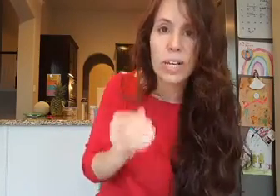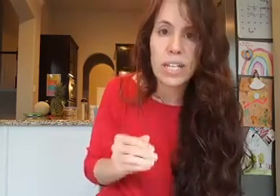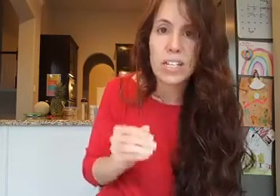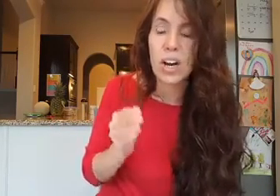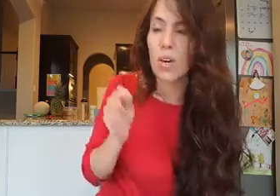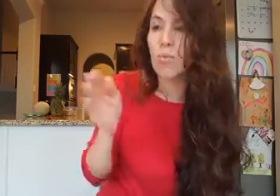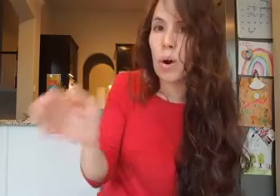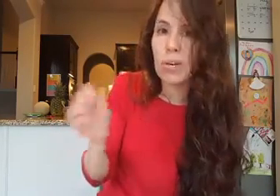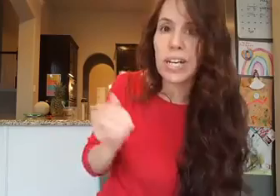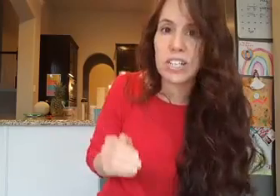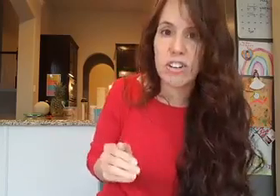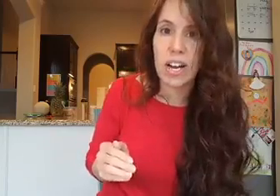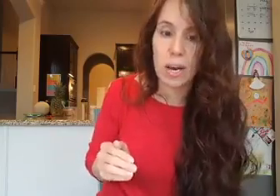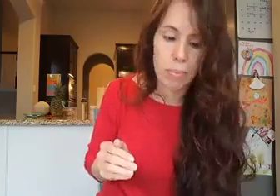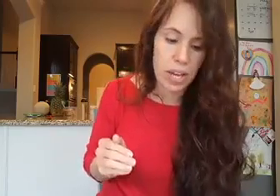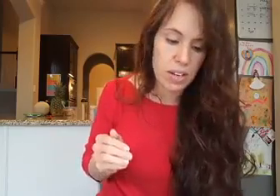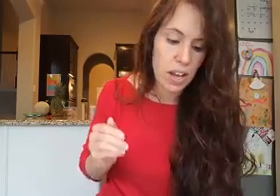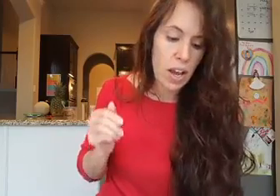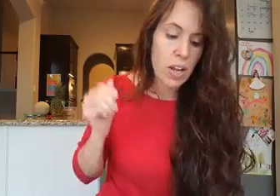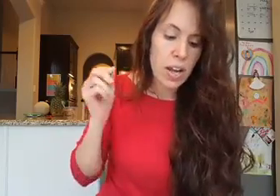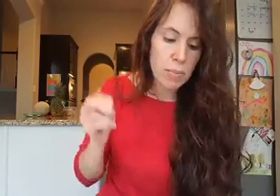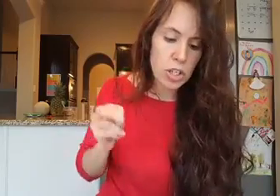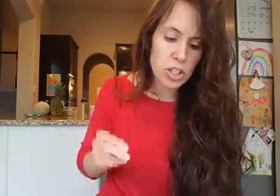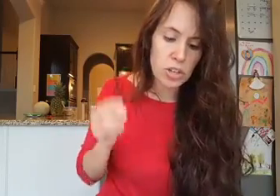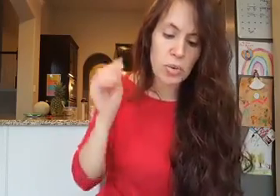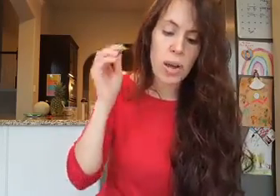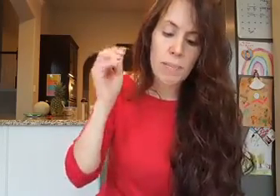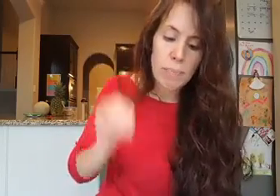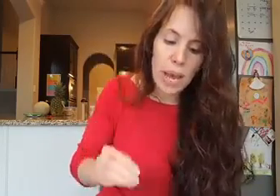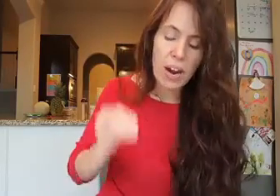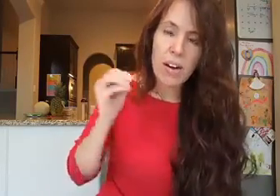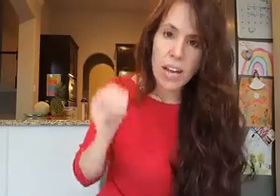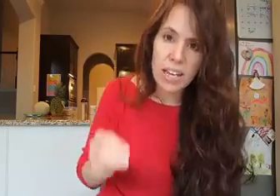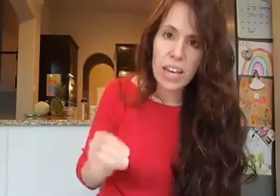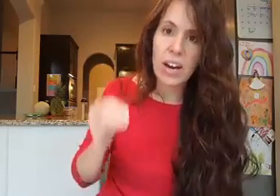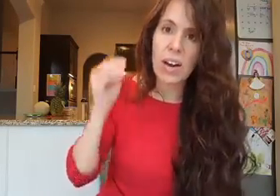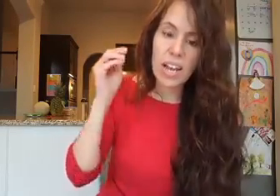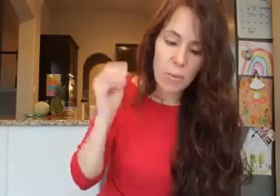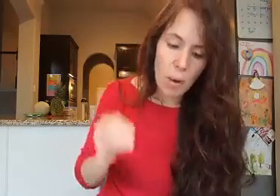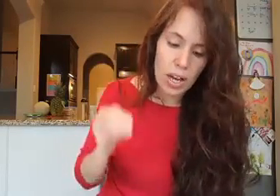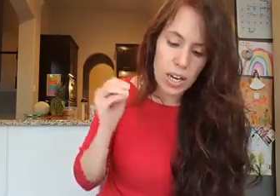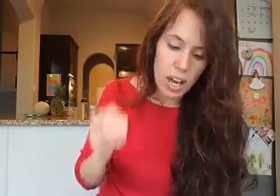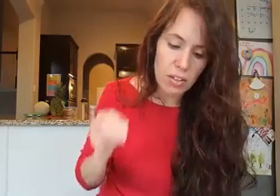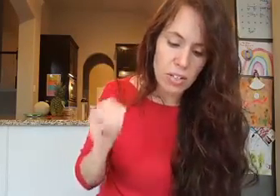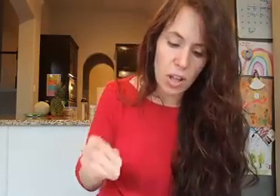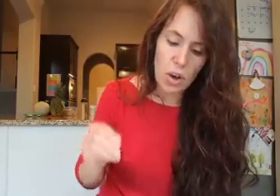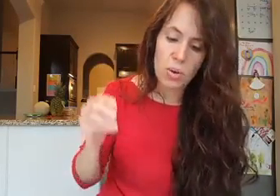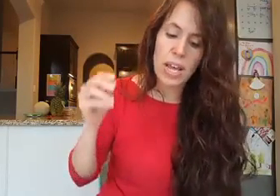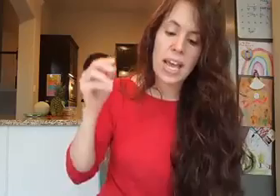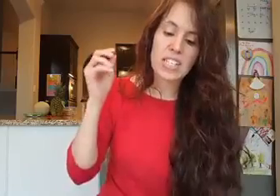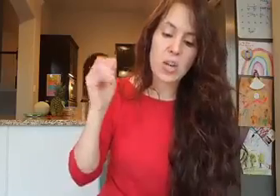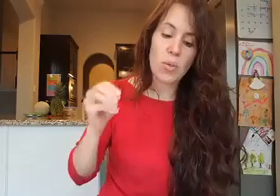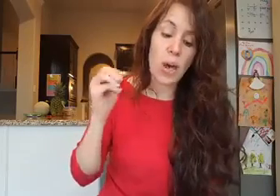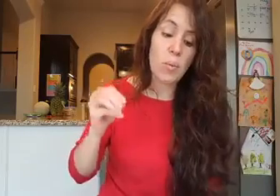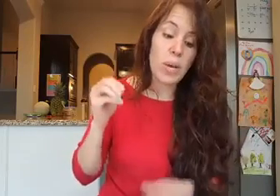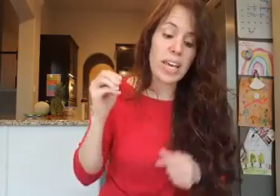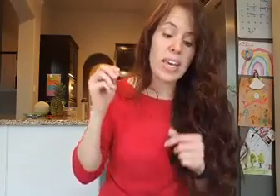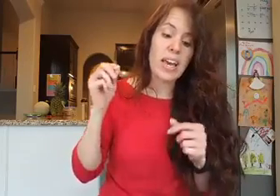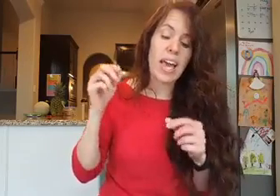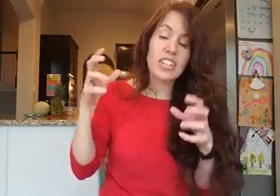need to go, what we need to straighten up in. Number two, bear and carry one another's load so that we and